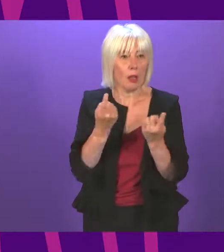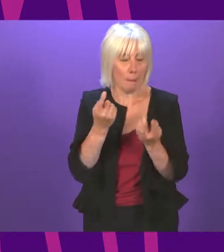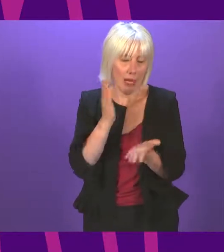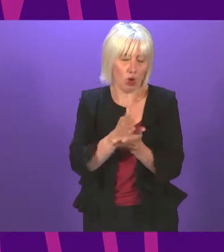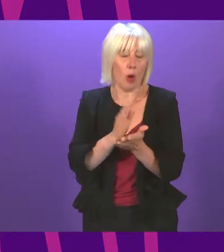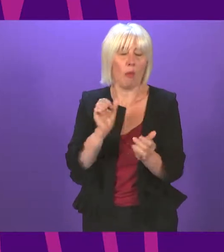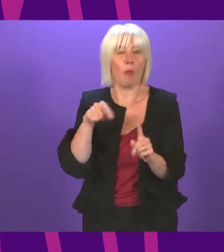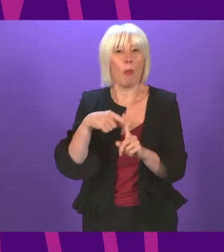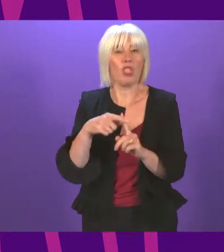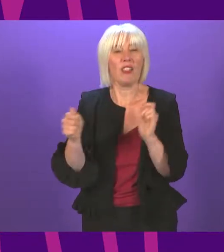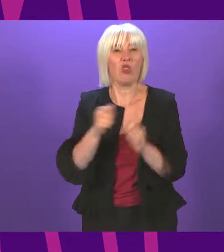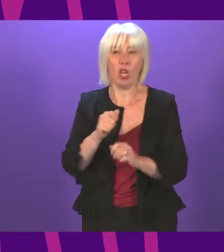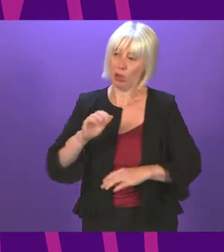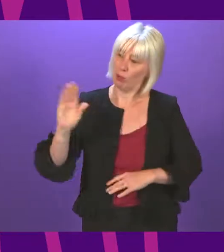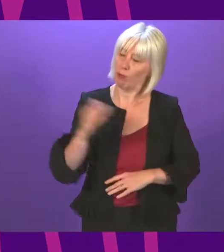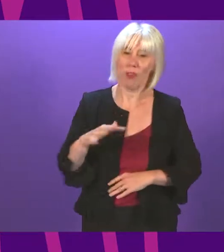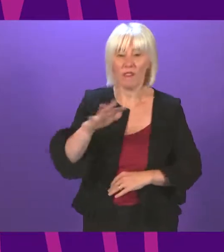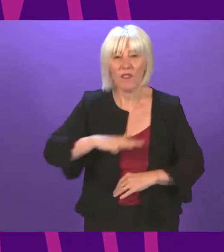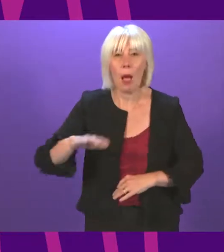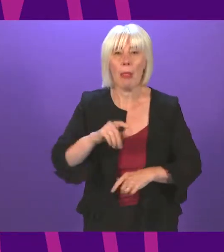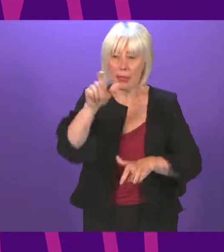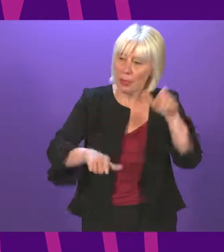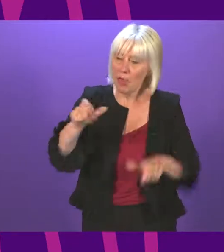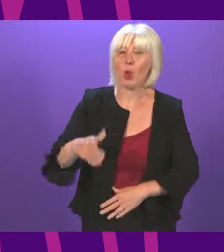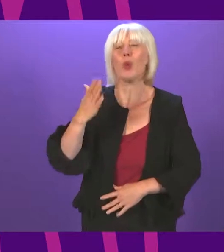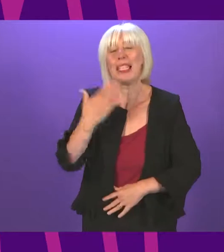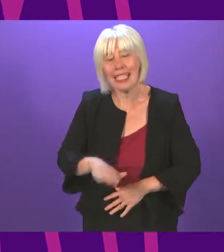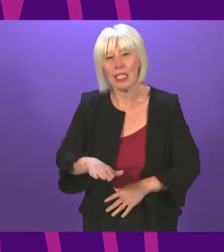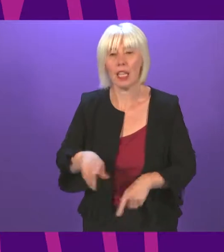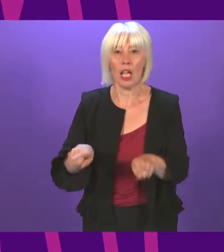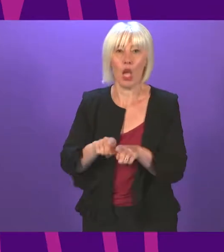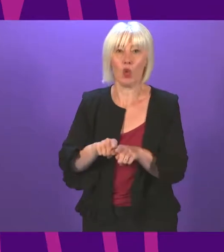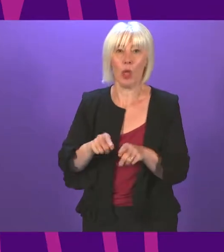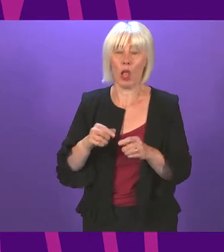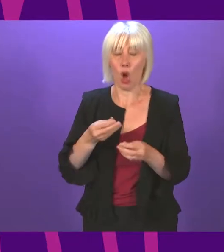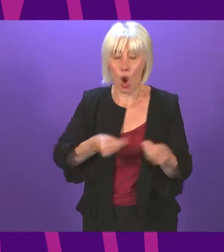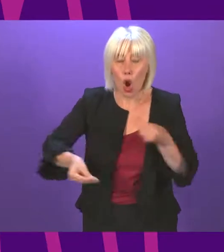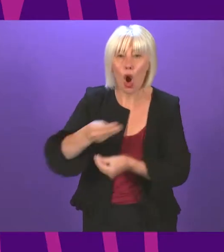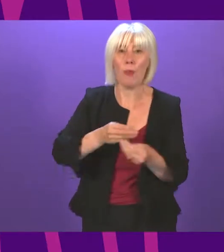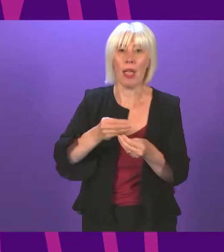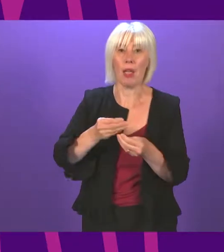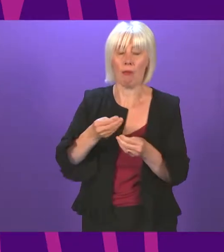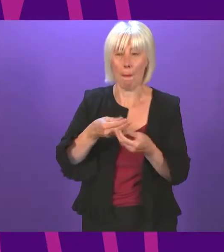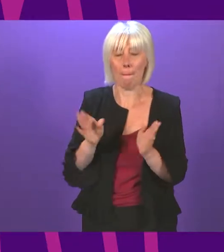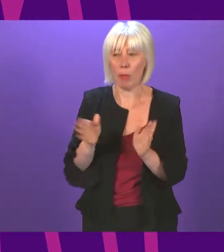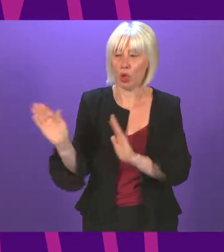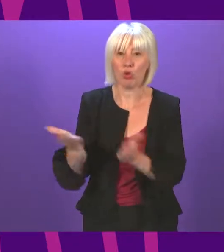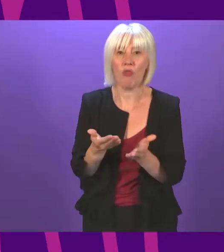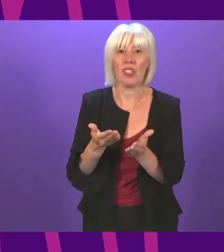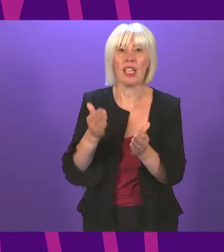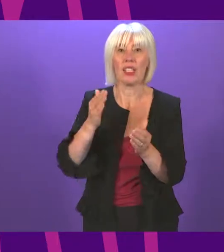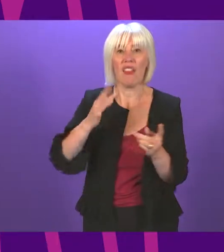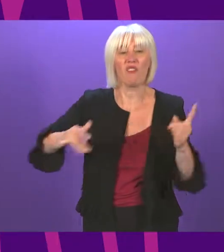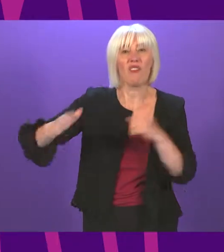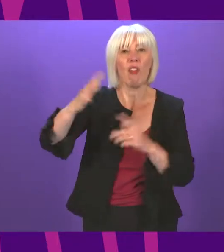people, families and communities who need it most and for our economy, our public services and the environment. They touch on every